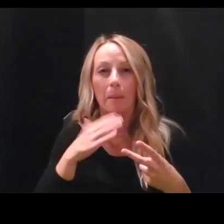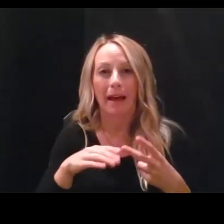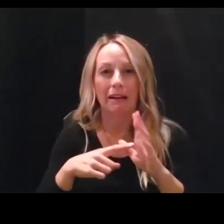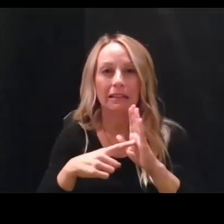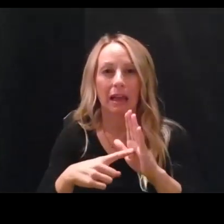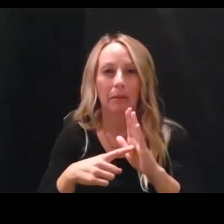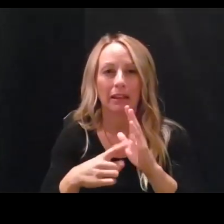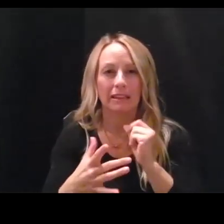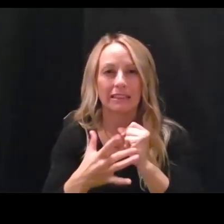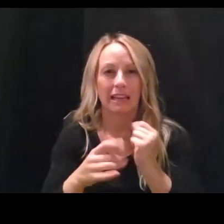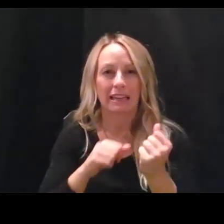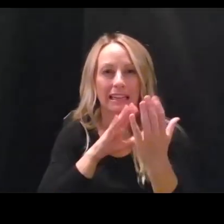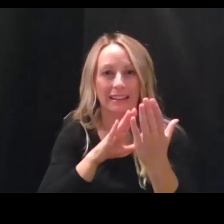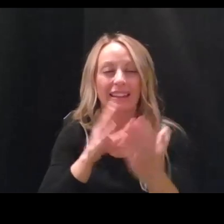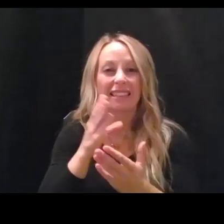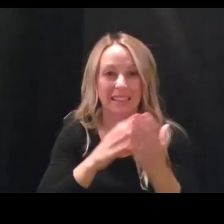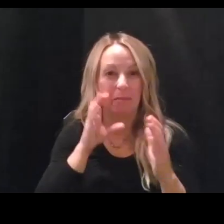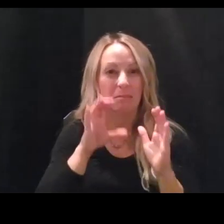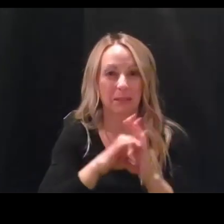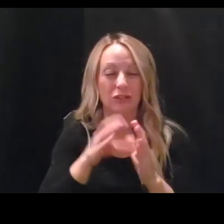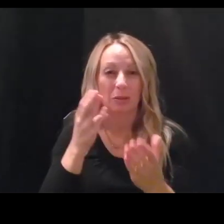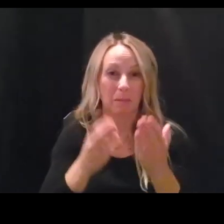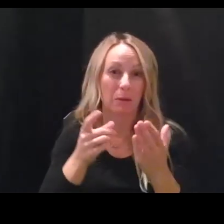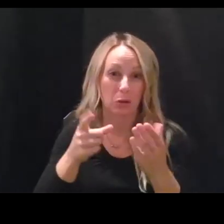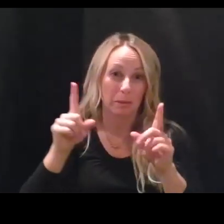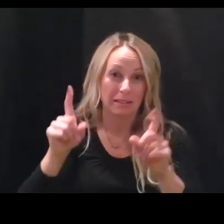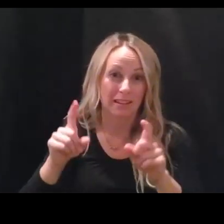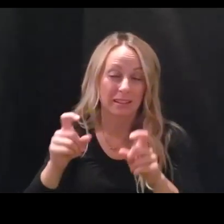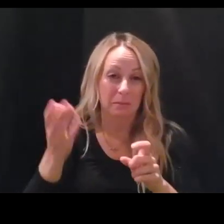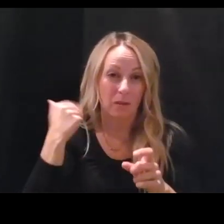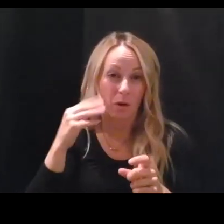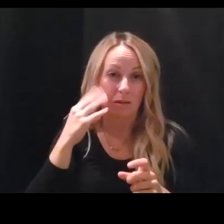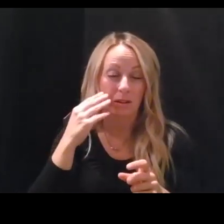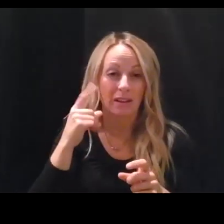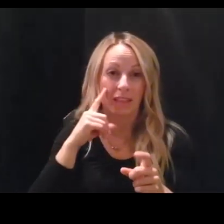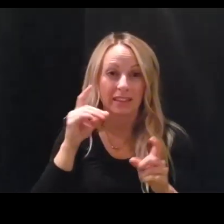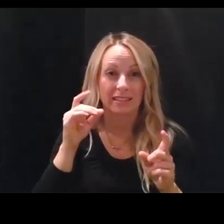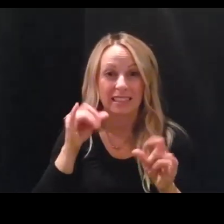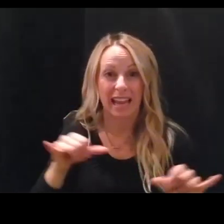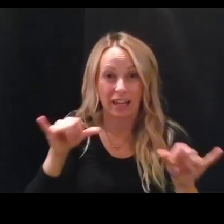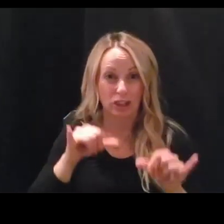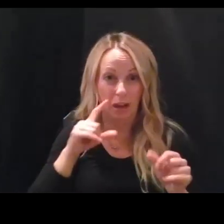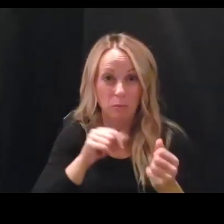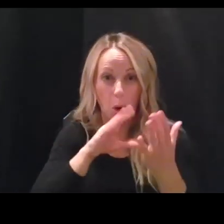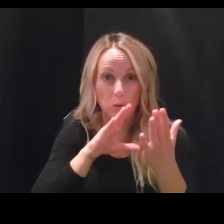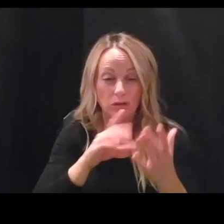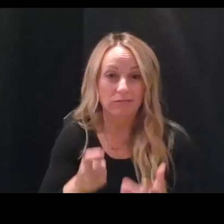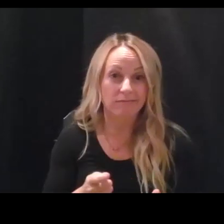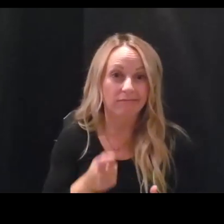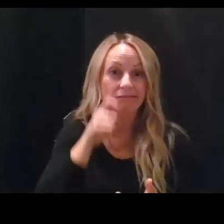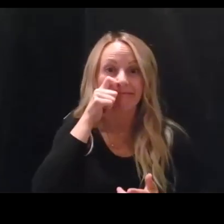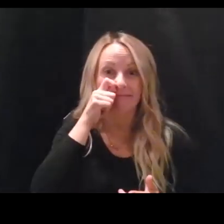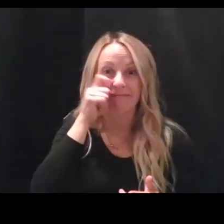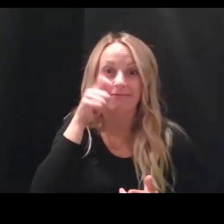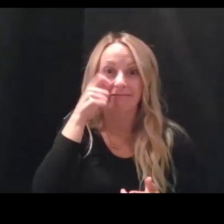You've all seen pictures and some of you have probably been tested. The standard approach is to stick a swab all the way,